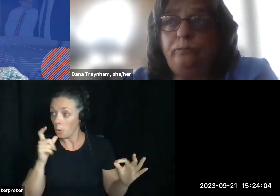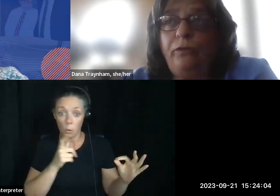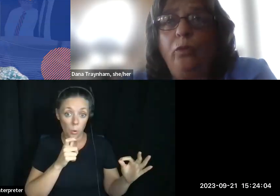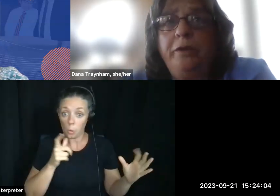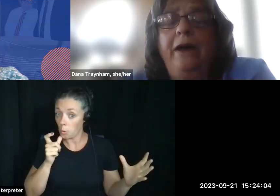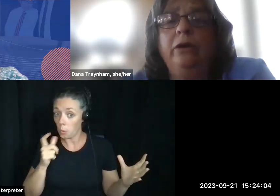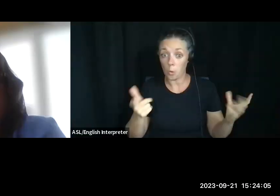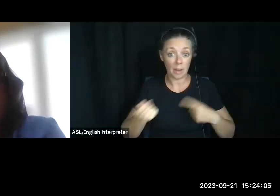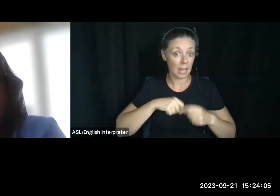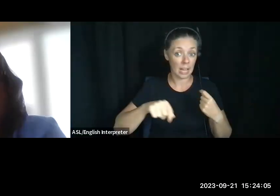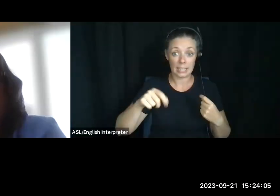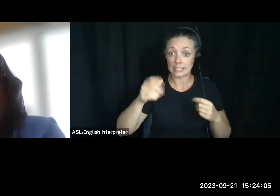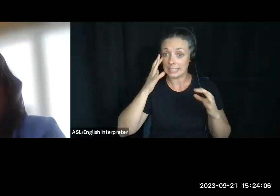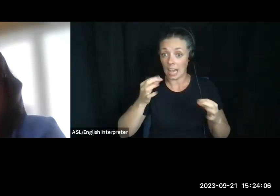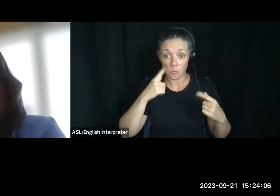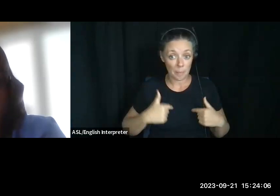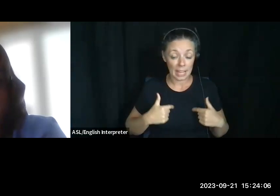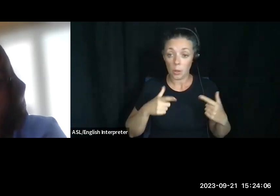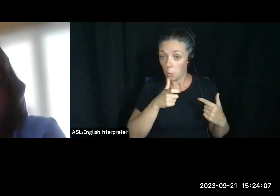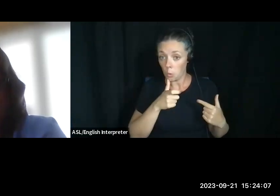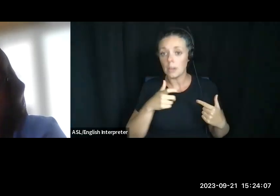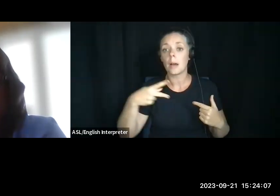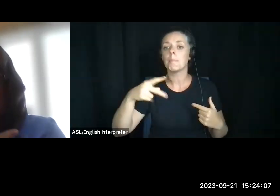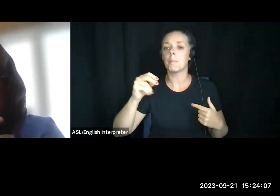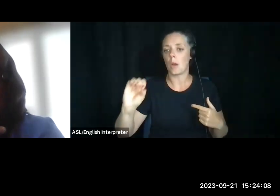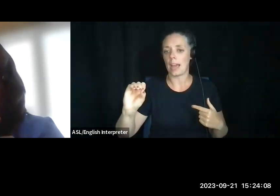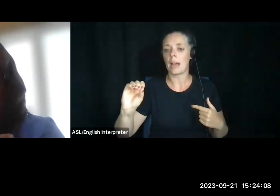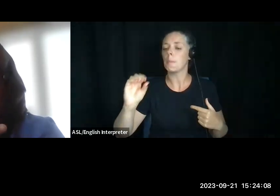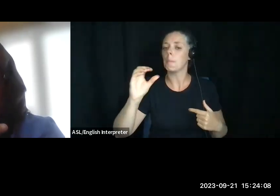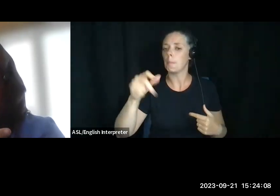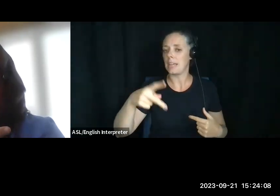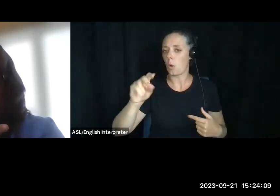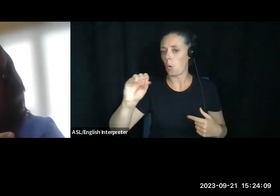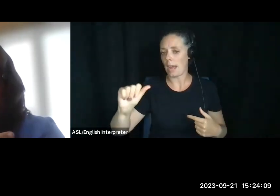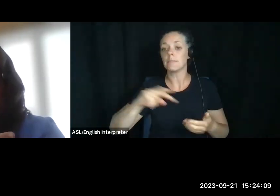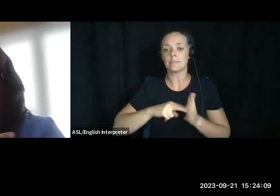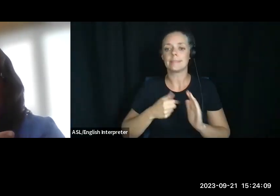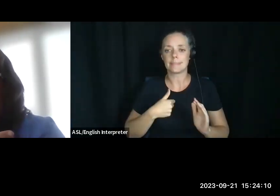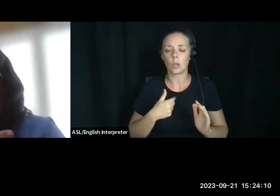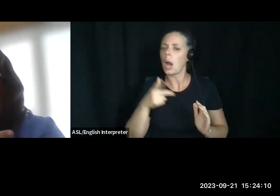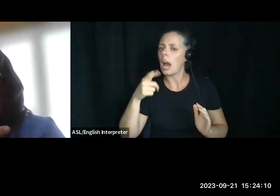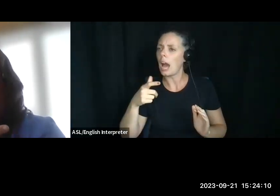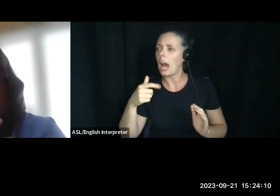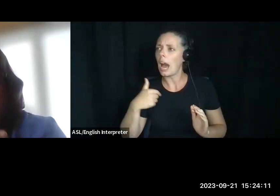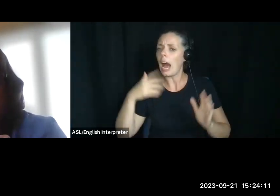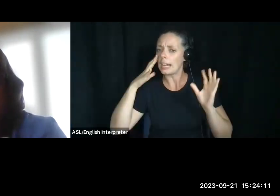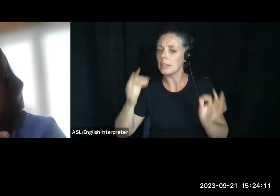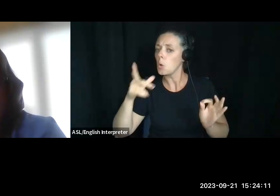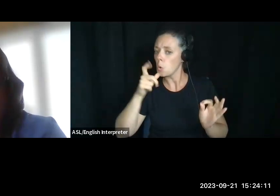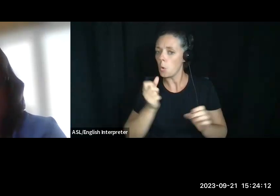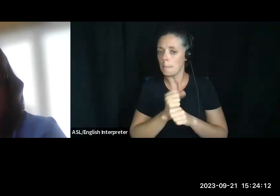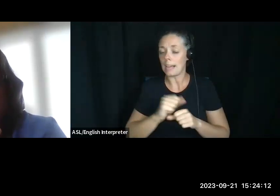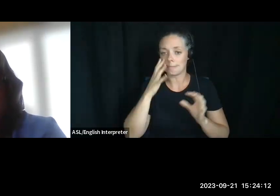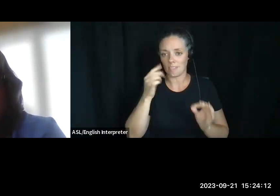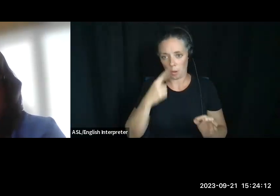with the power of attorney, I choose who can make decisions for me when I'm looking at who I want to choose